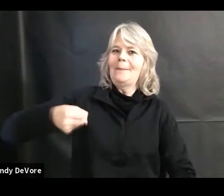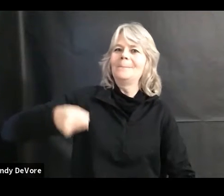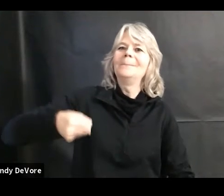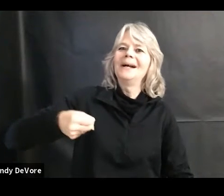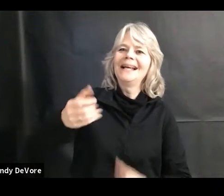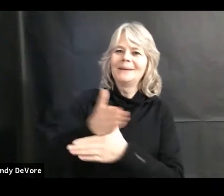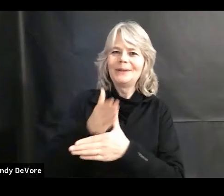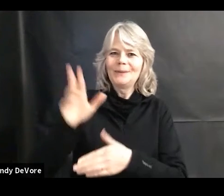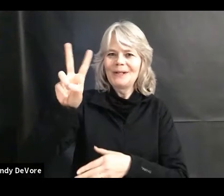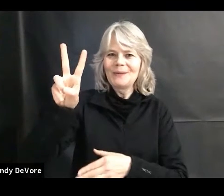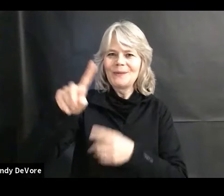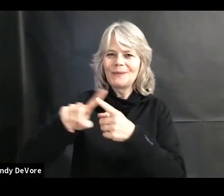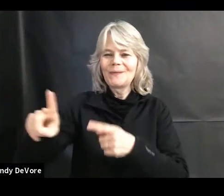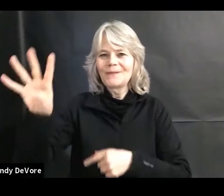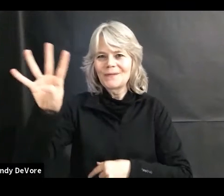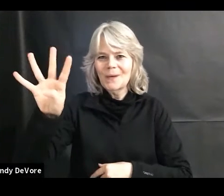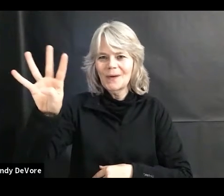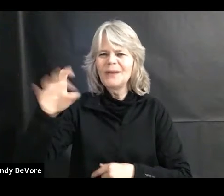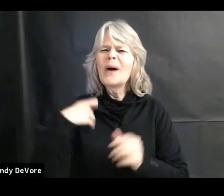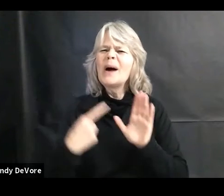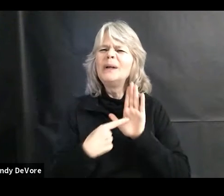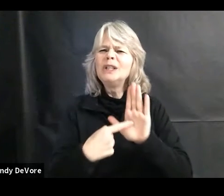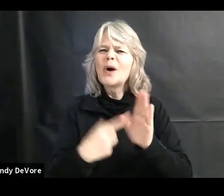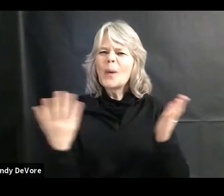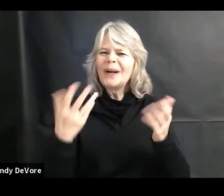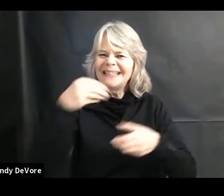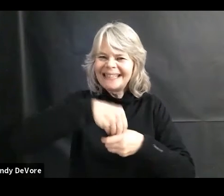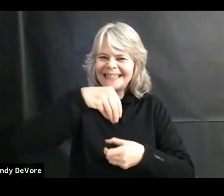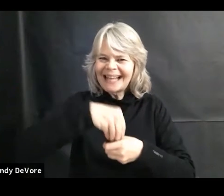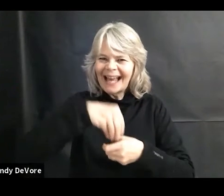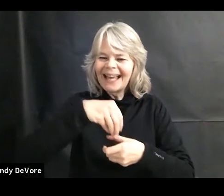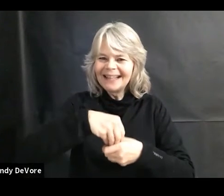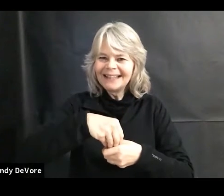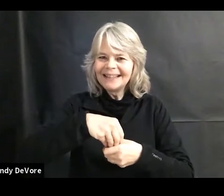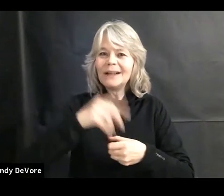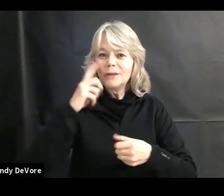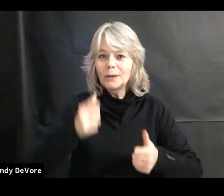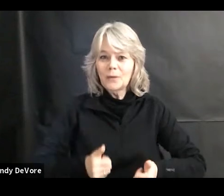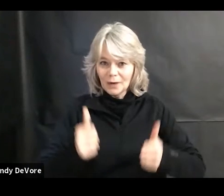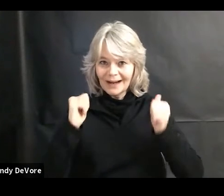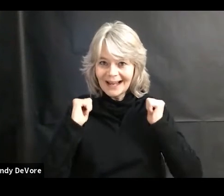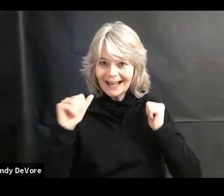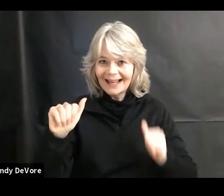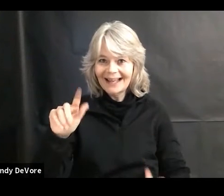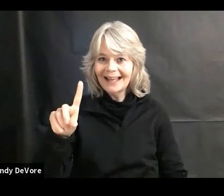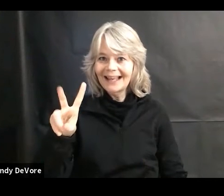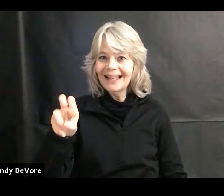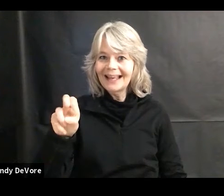And I want to show you what you'll find in your bags, because these are Advent bags, so you can set up a little